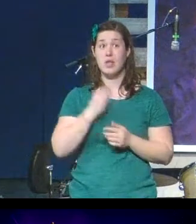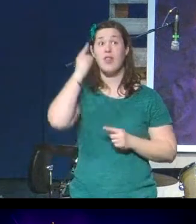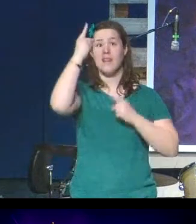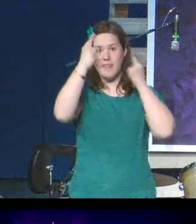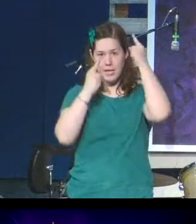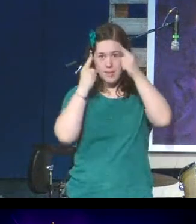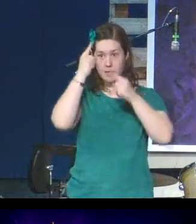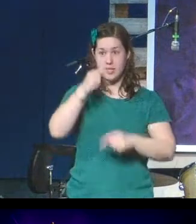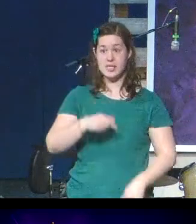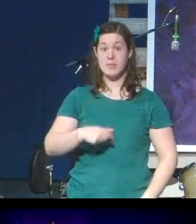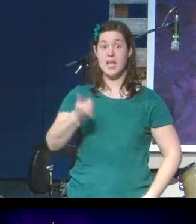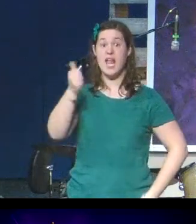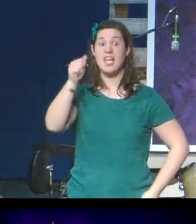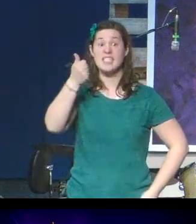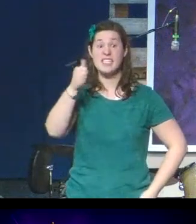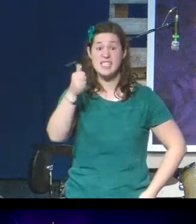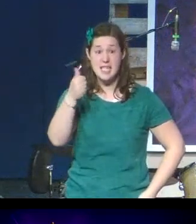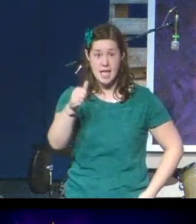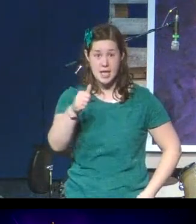months.